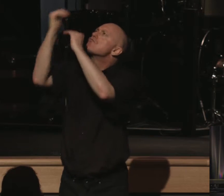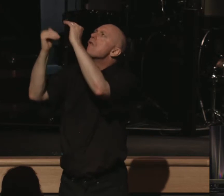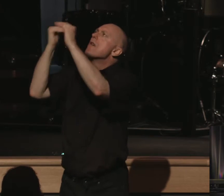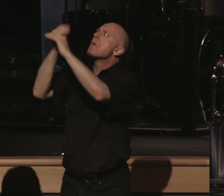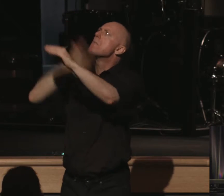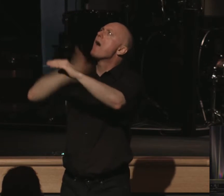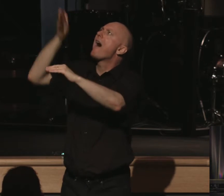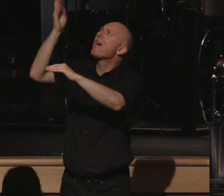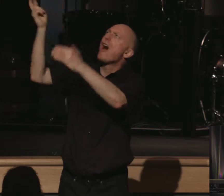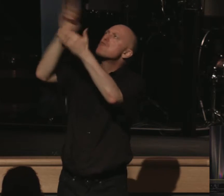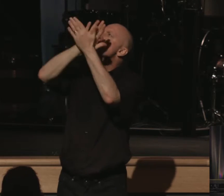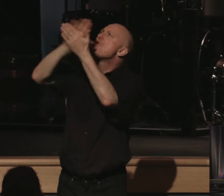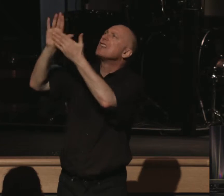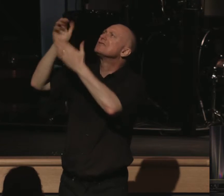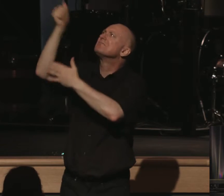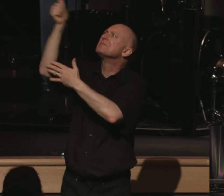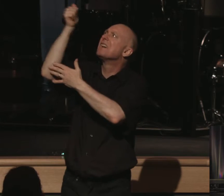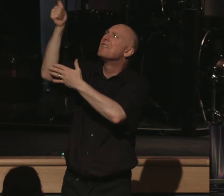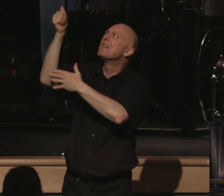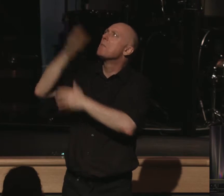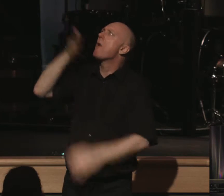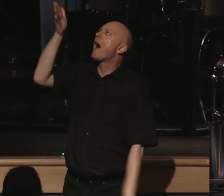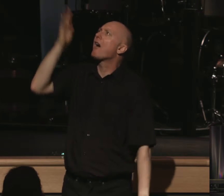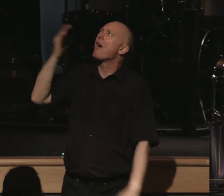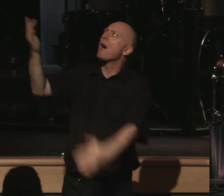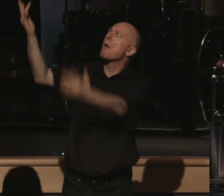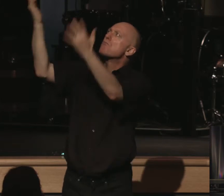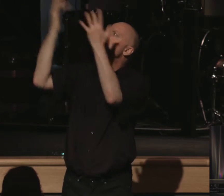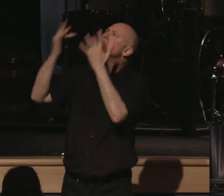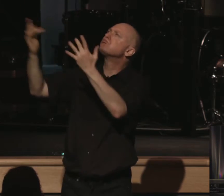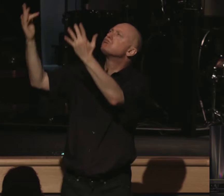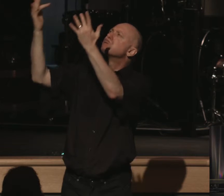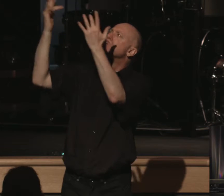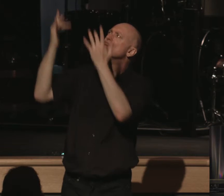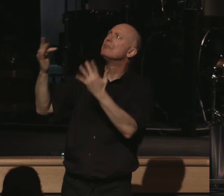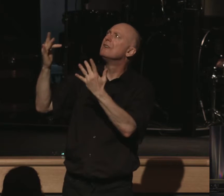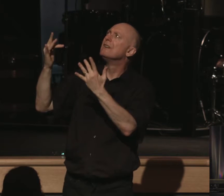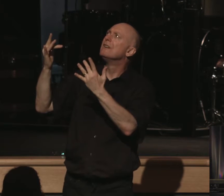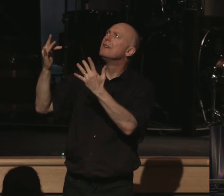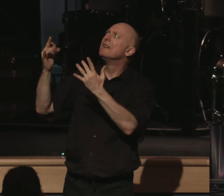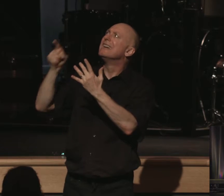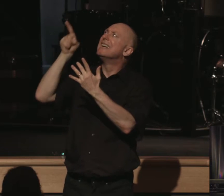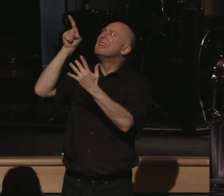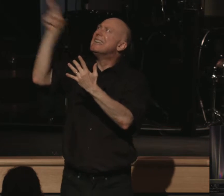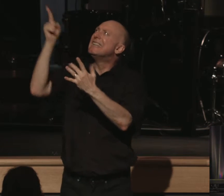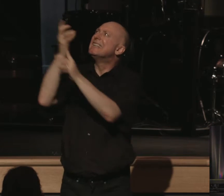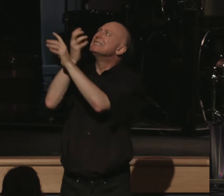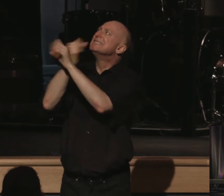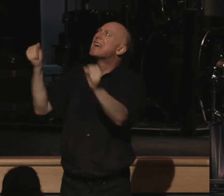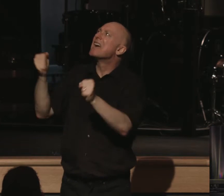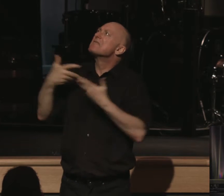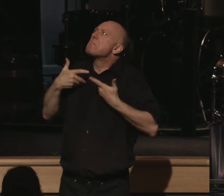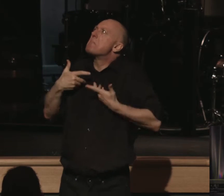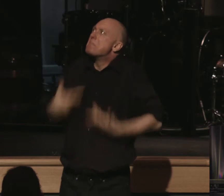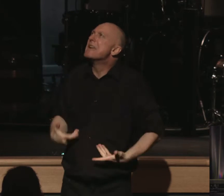My God is righteous. My God is merciful. He saves me. He